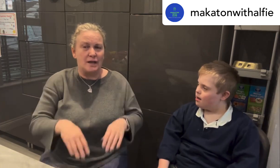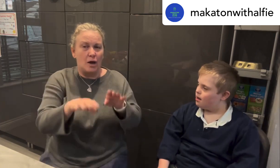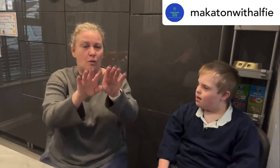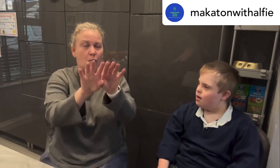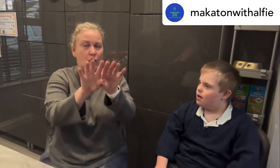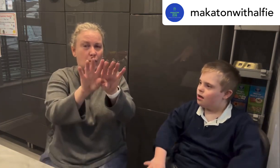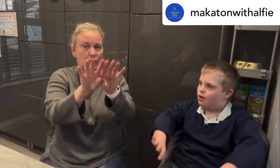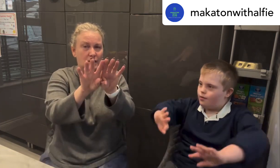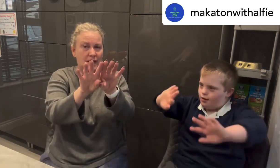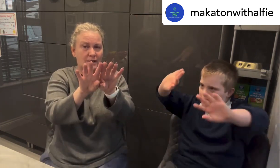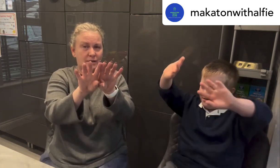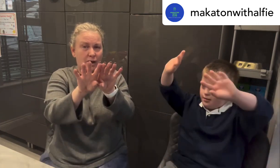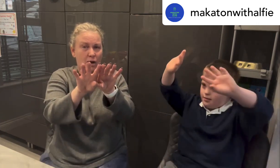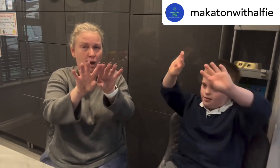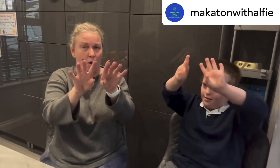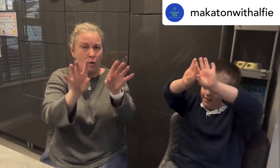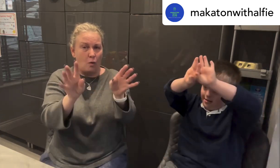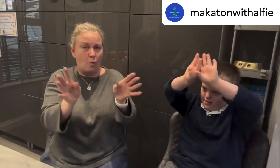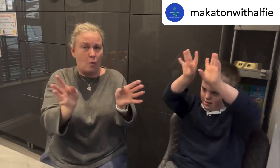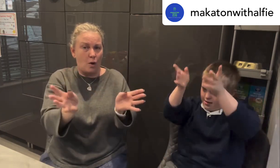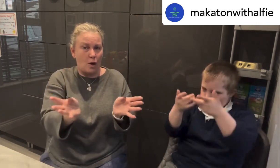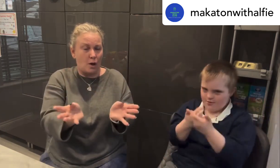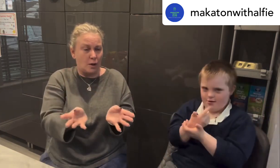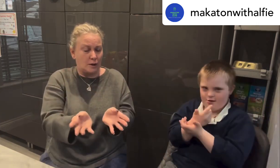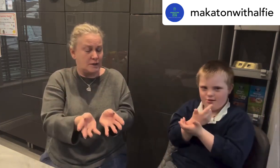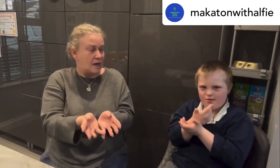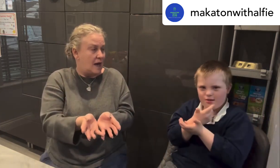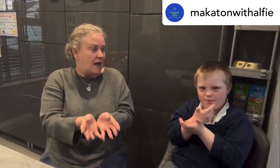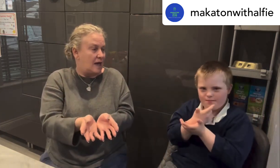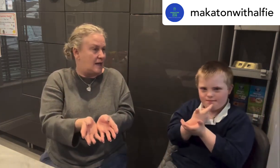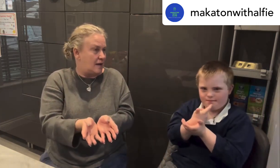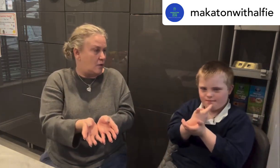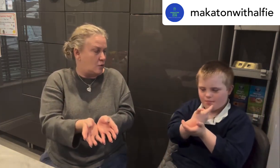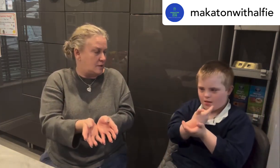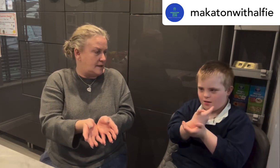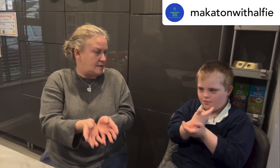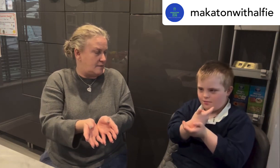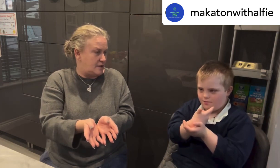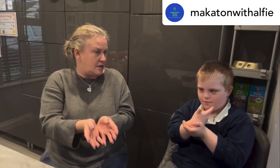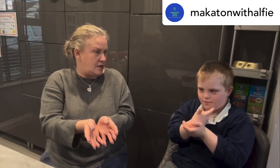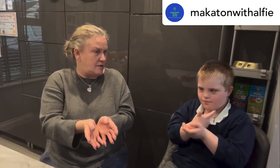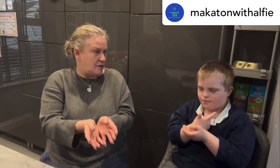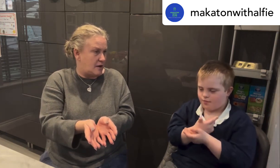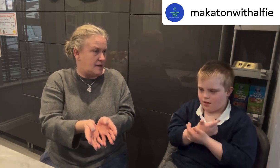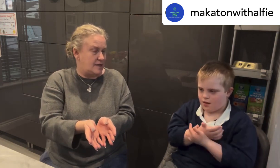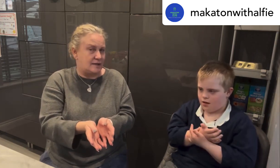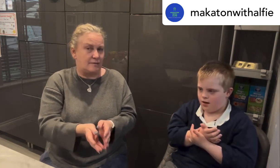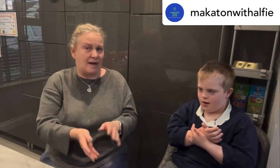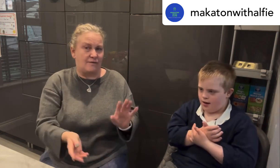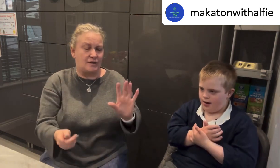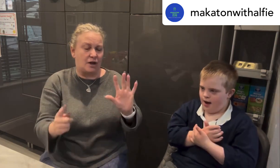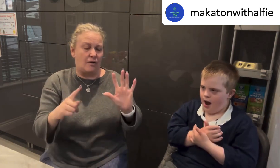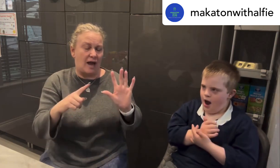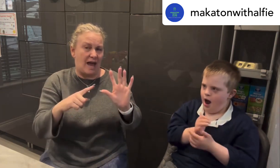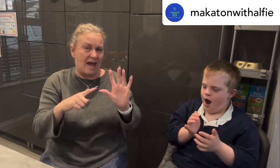world yeah so go world and then autism it's a new sign isn't it so we have to go a